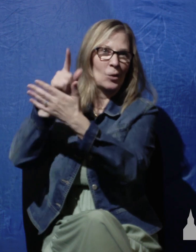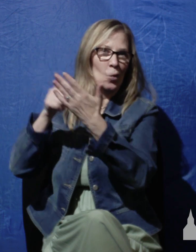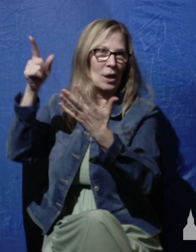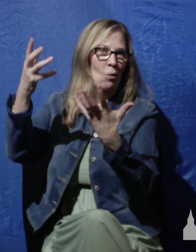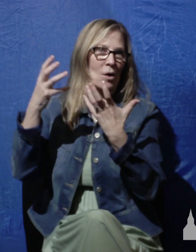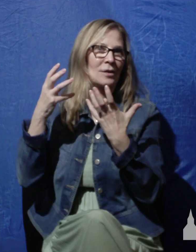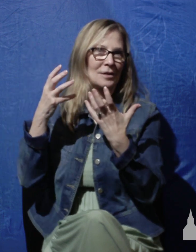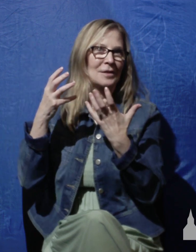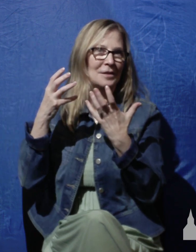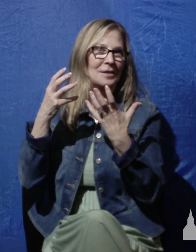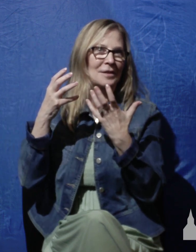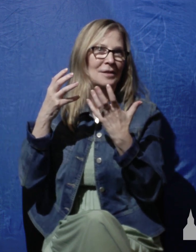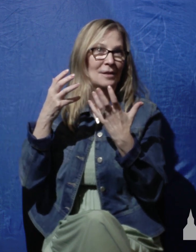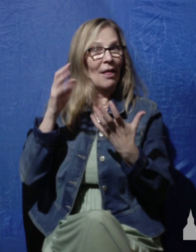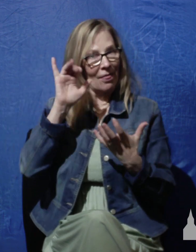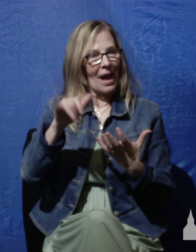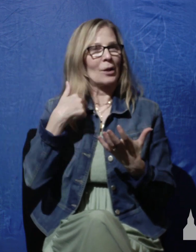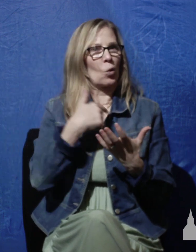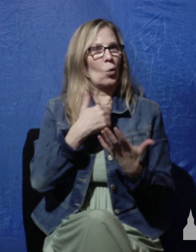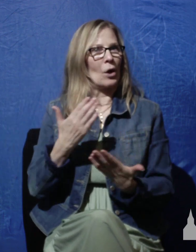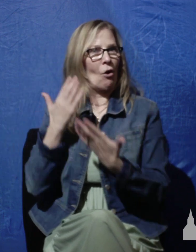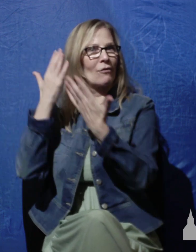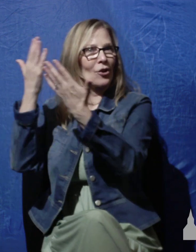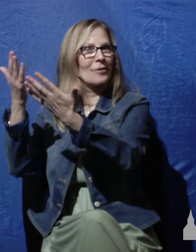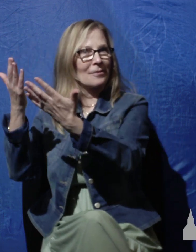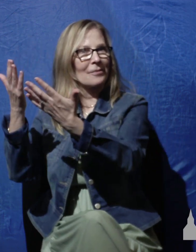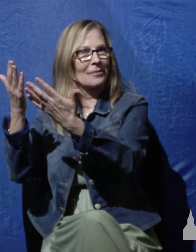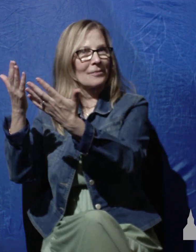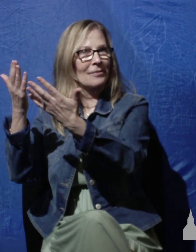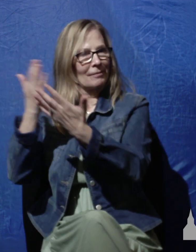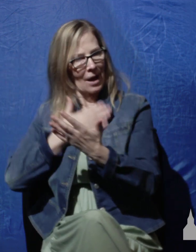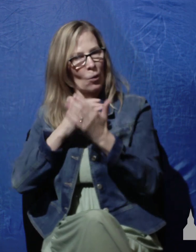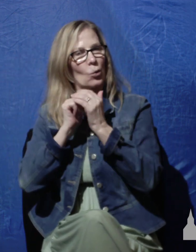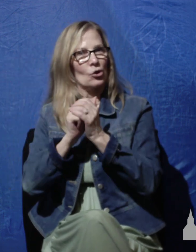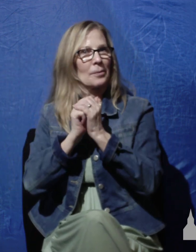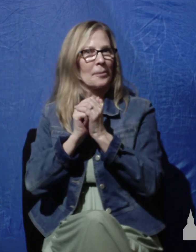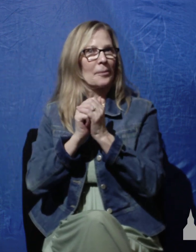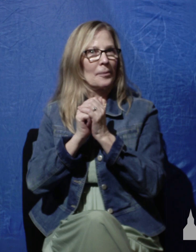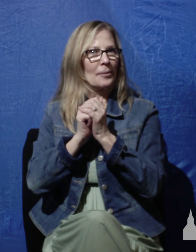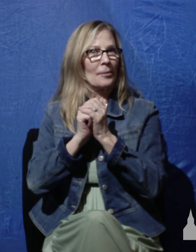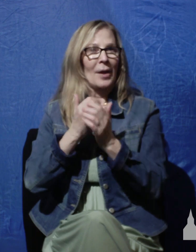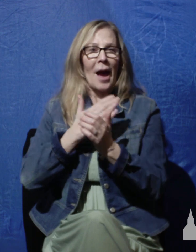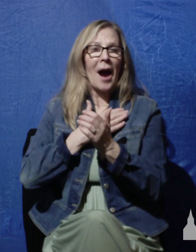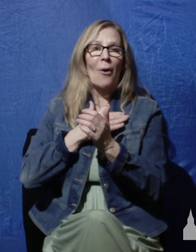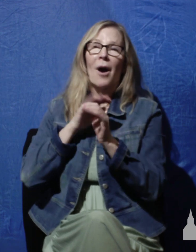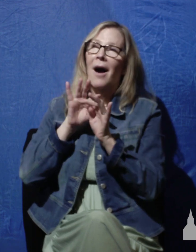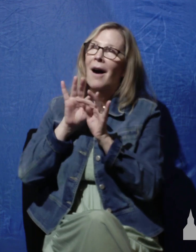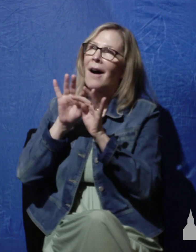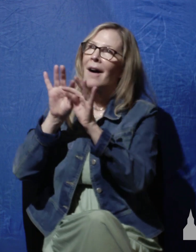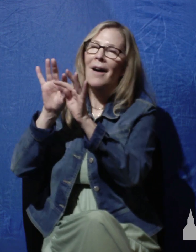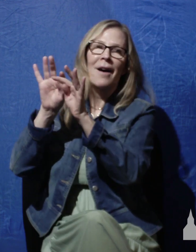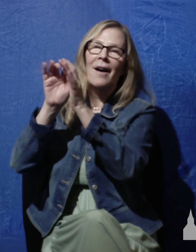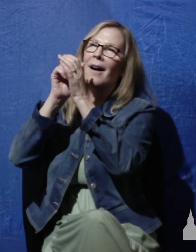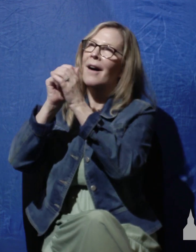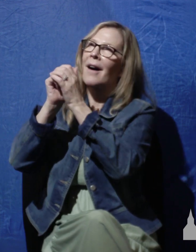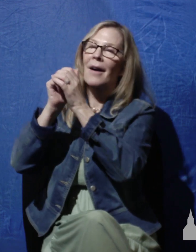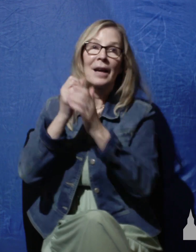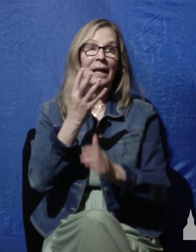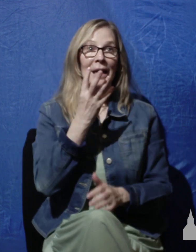this is what we offer him in our worship, in our adoration. Hebrews 13.15 says,